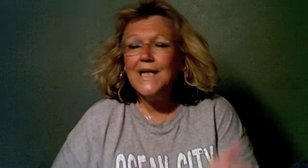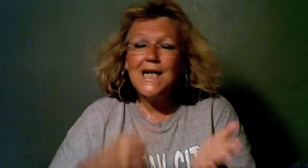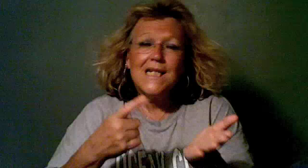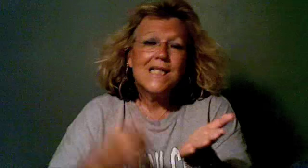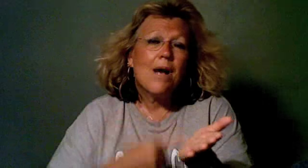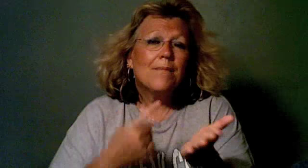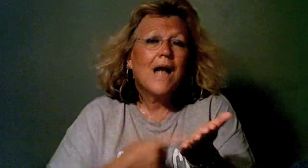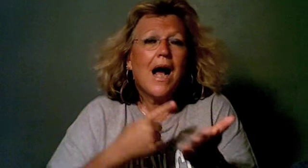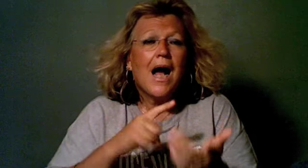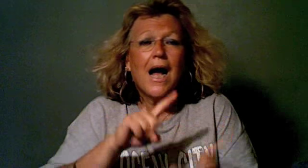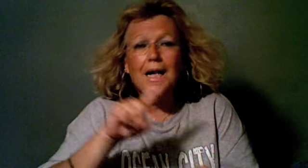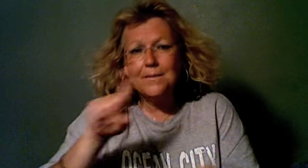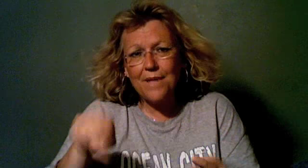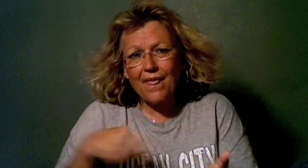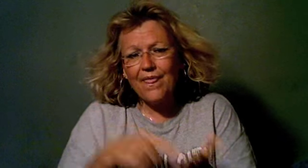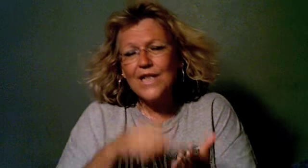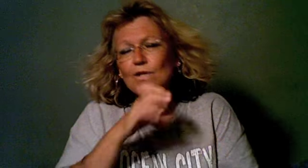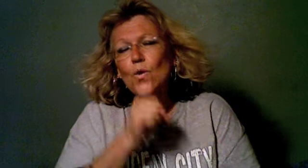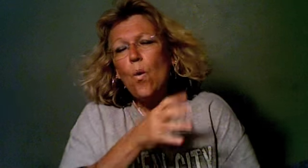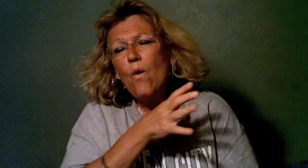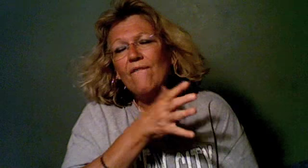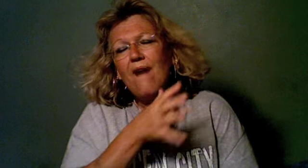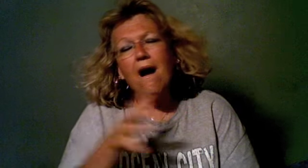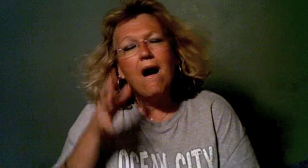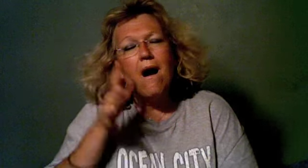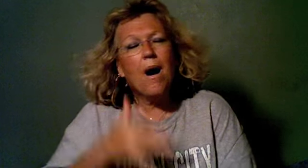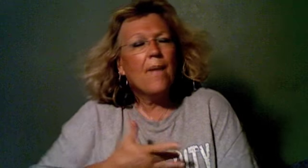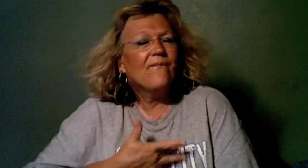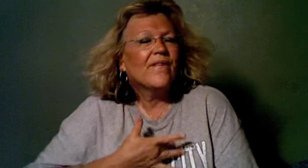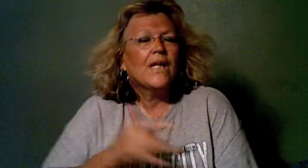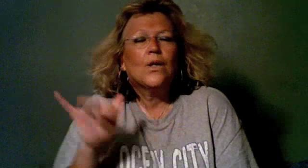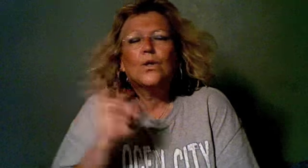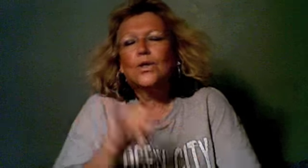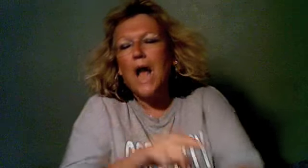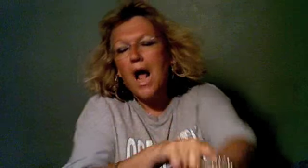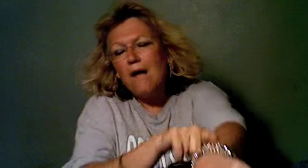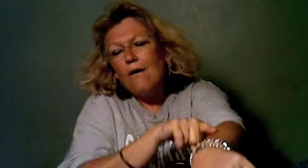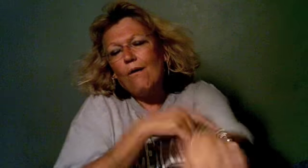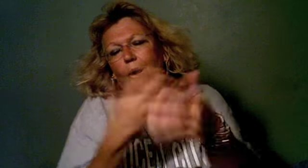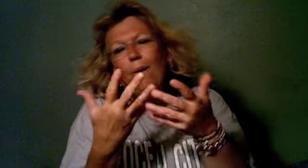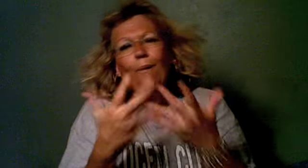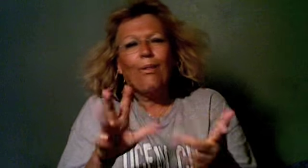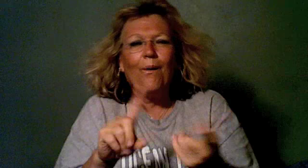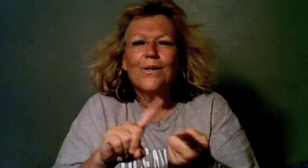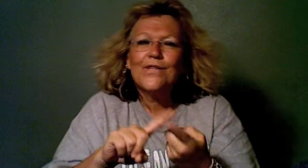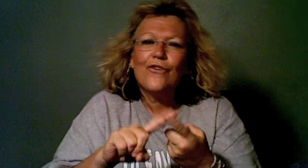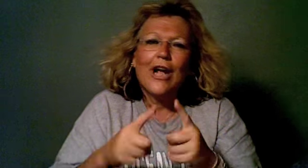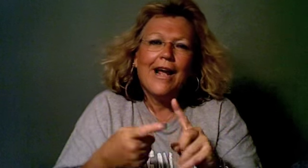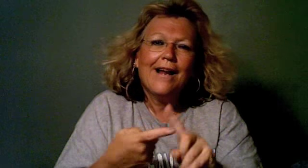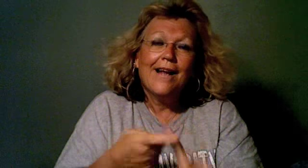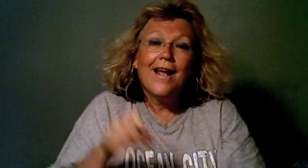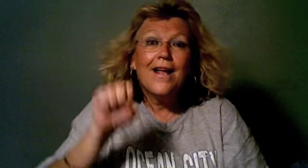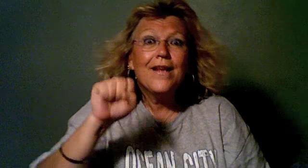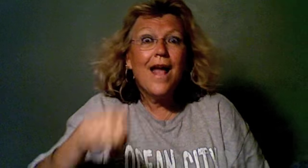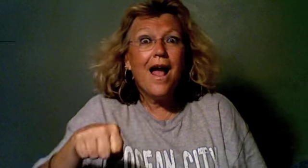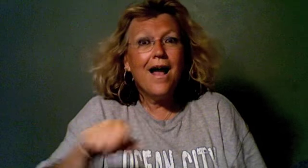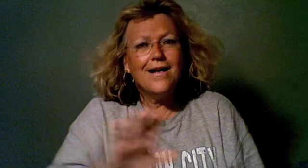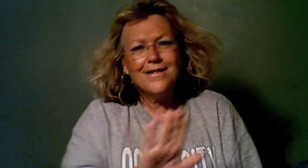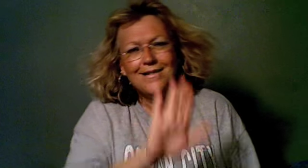Sometimes this old farm feels like a long-lost friend. Hey,